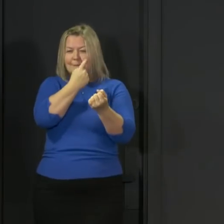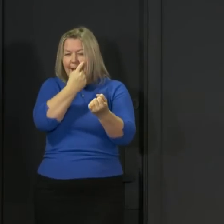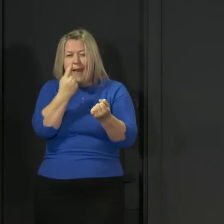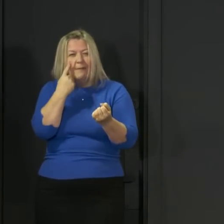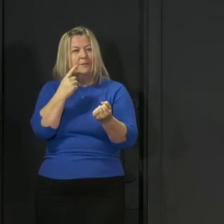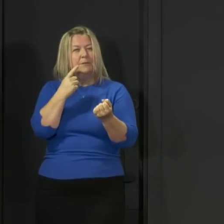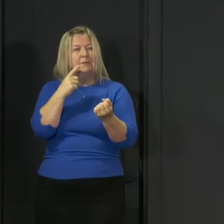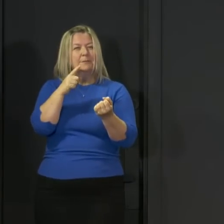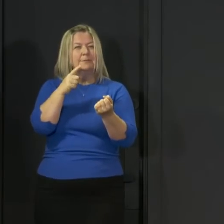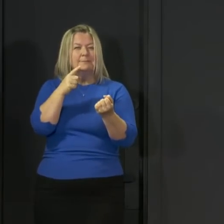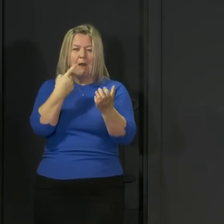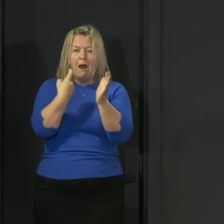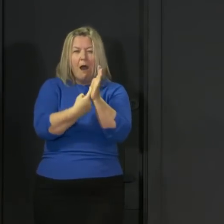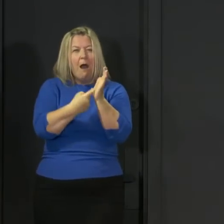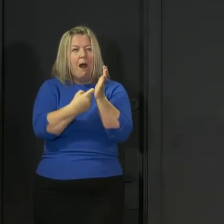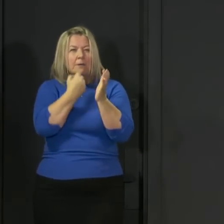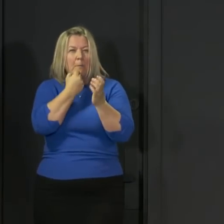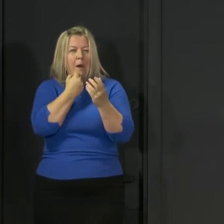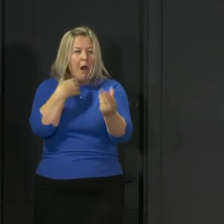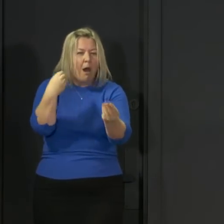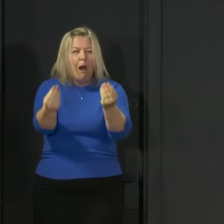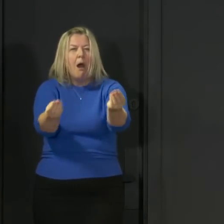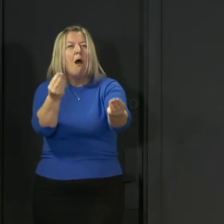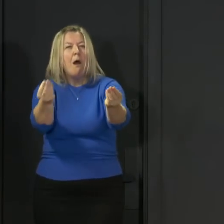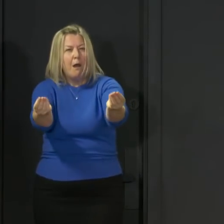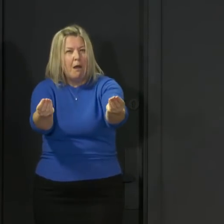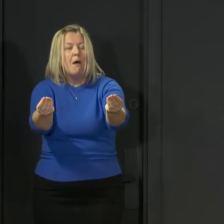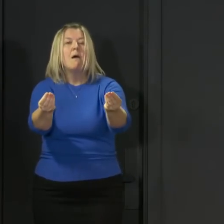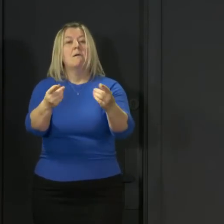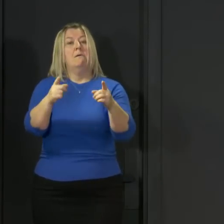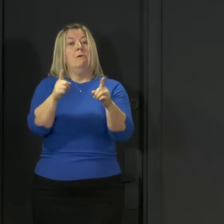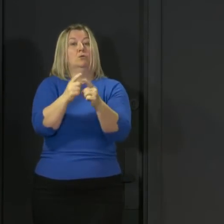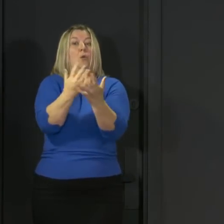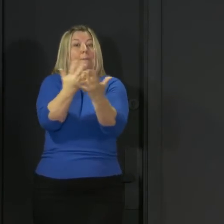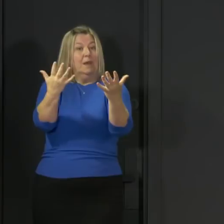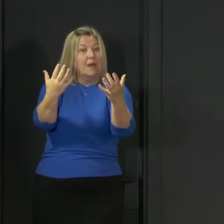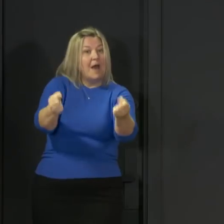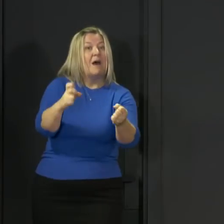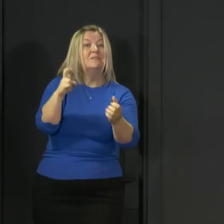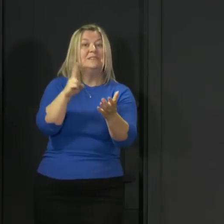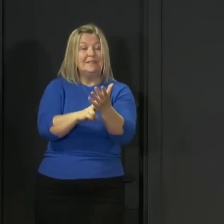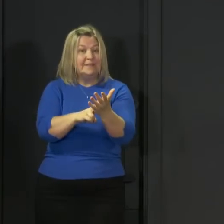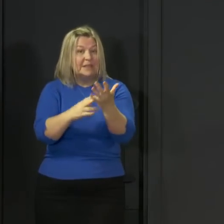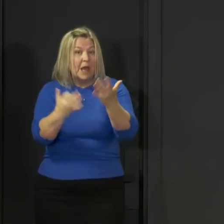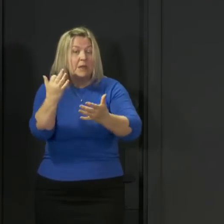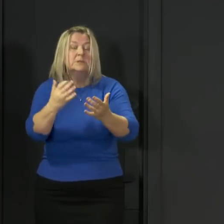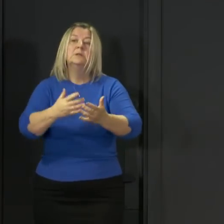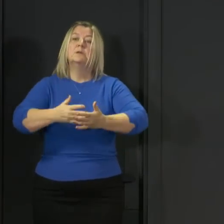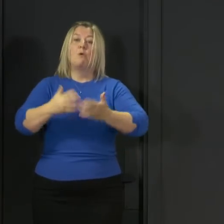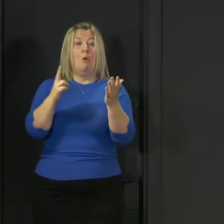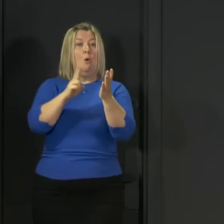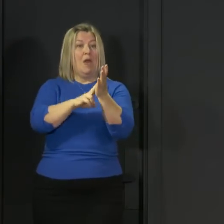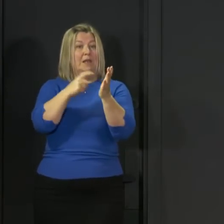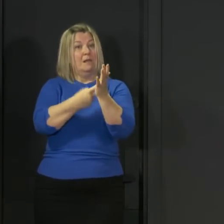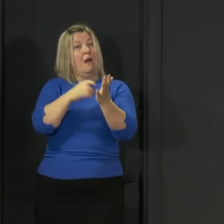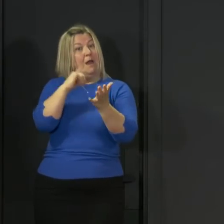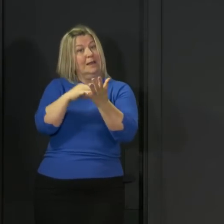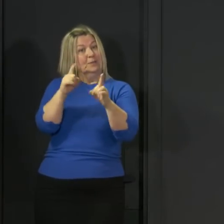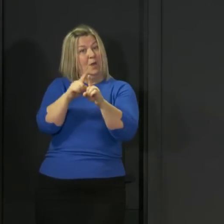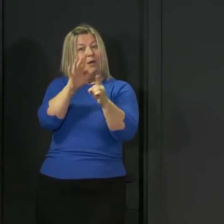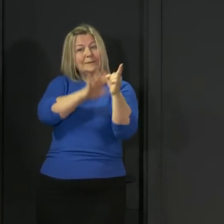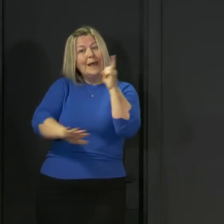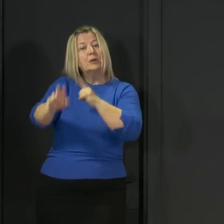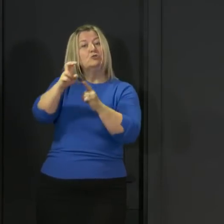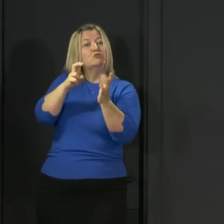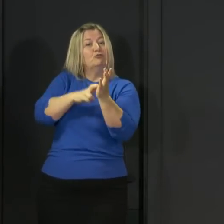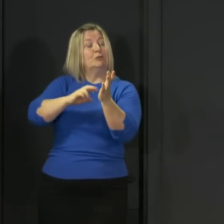or our number, and the number of cases. It will also take account of the latest National Records of Scotland report due on Wednesday on the